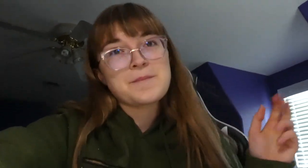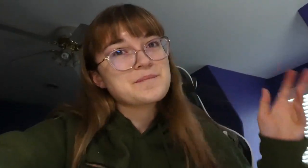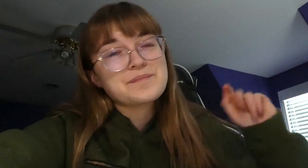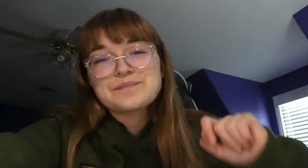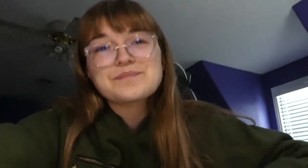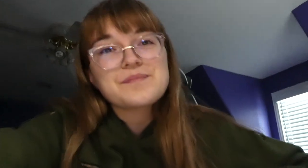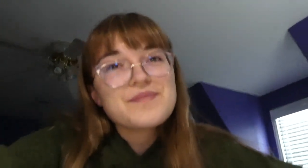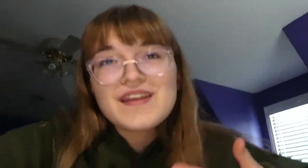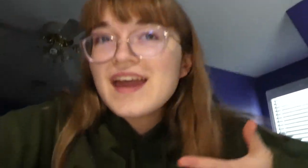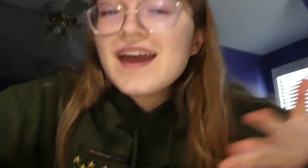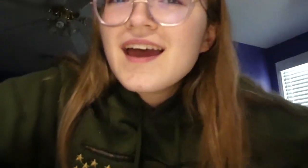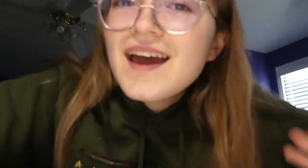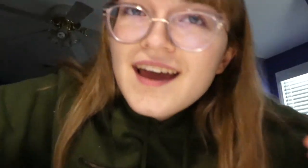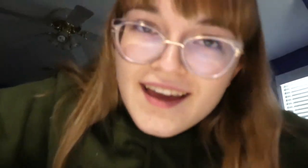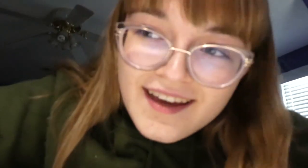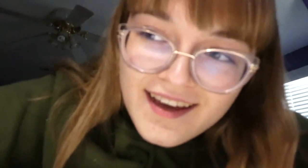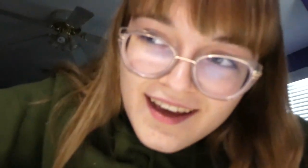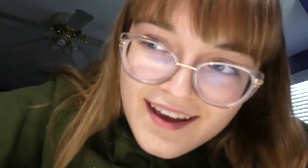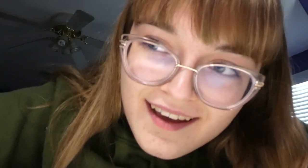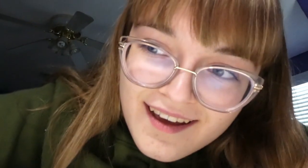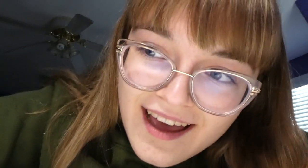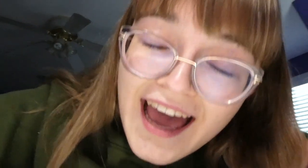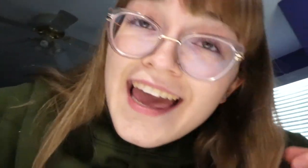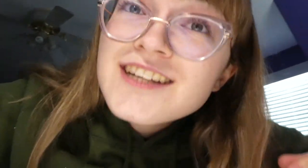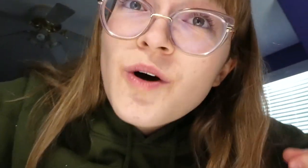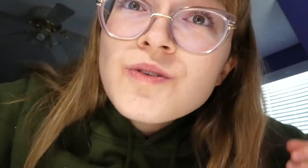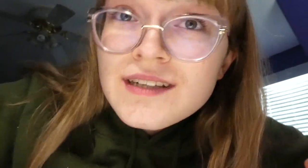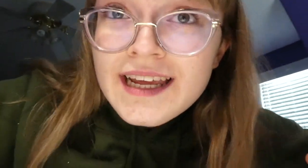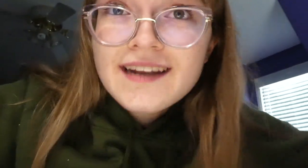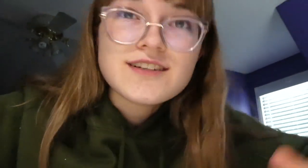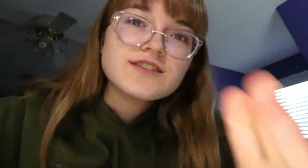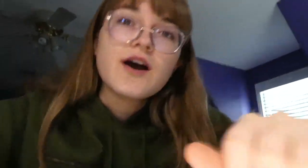I had to hold it in. So,